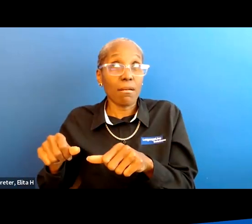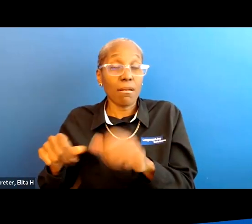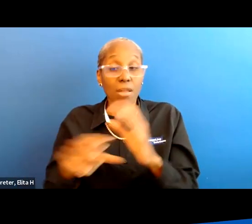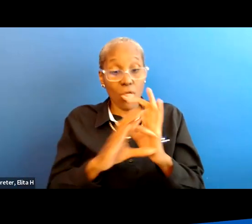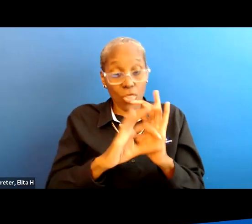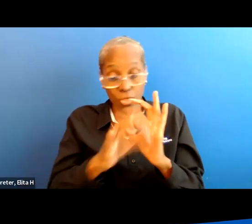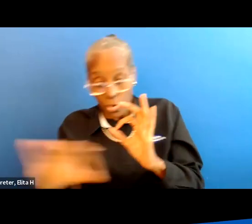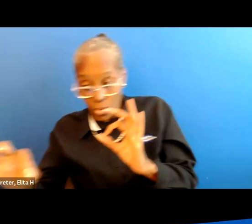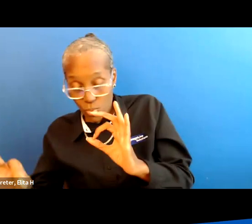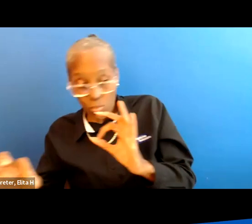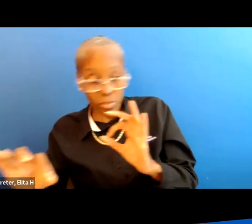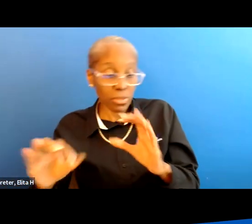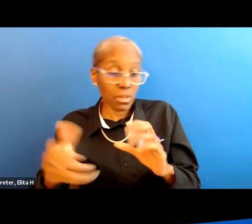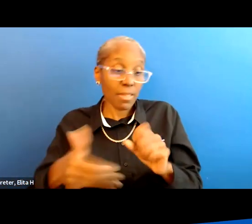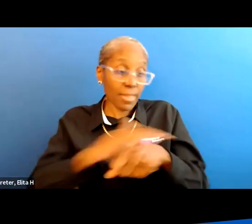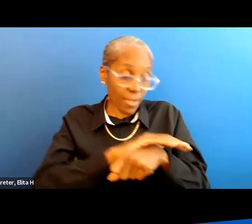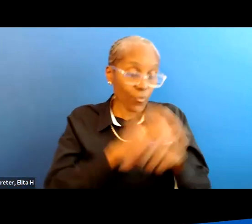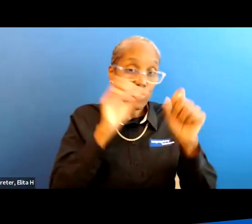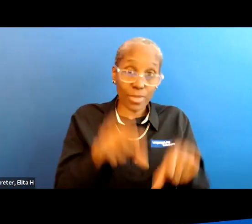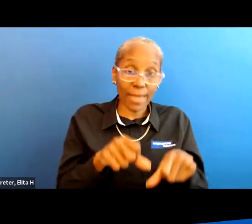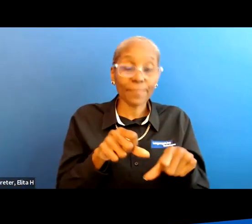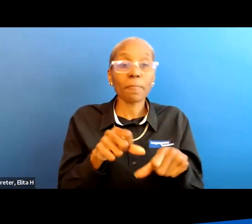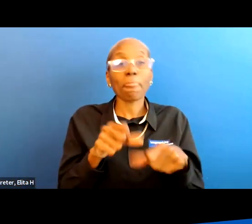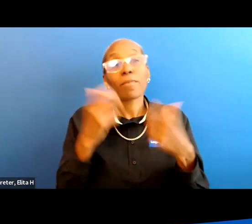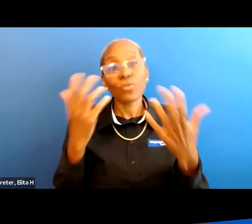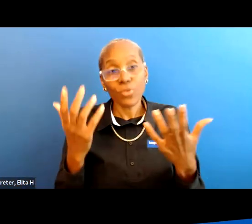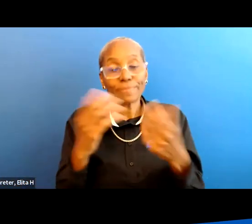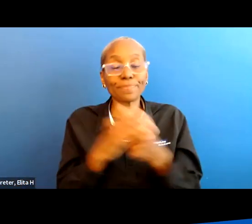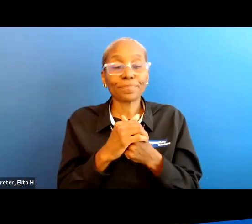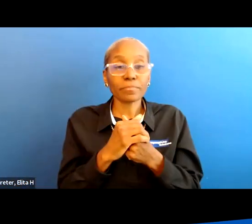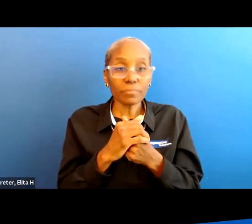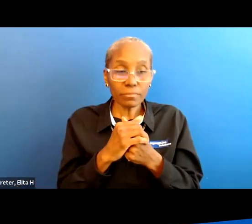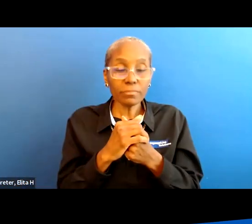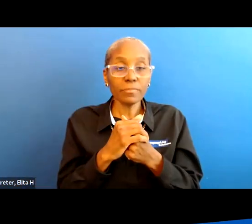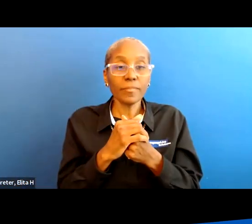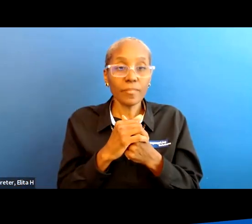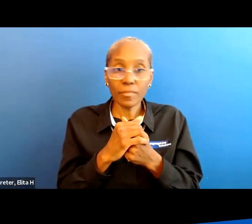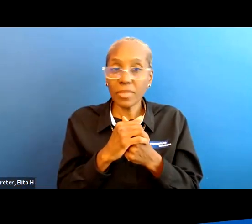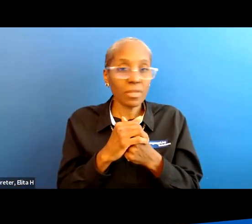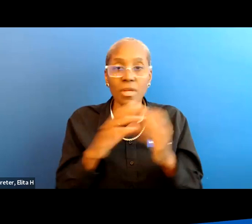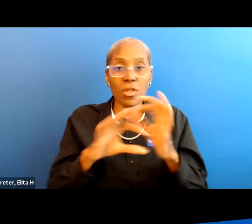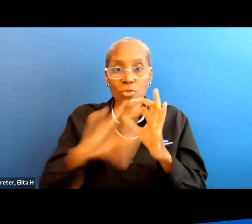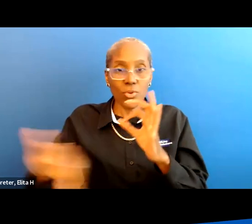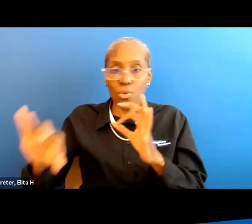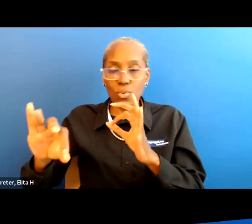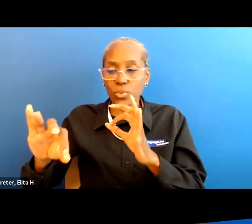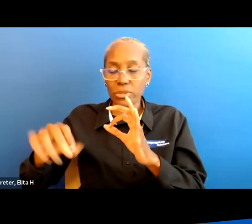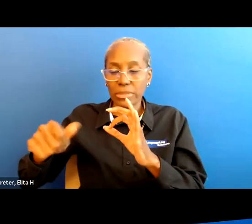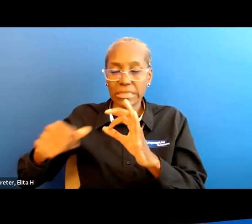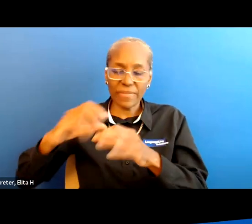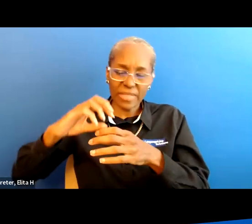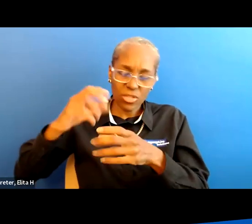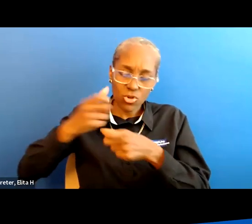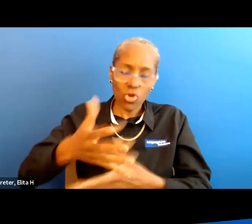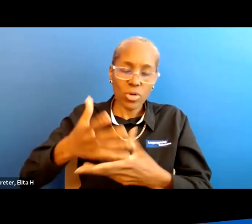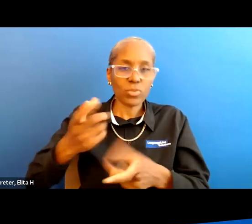and fix the covering that goes over this so that um the the hose doesn't make more uh decay in